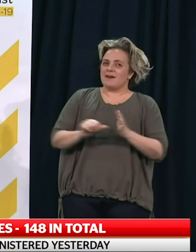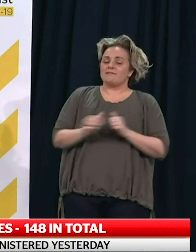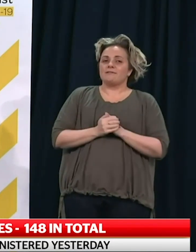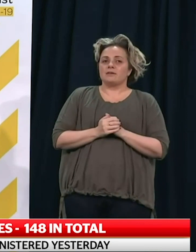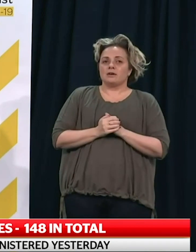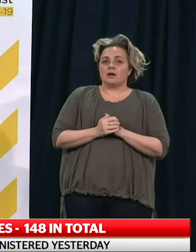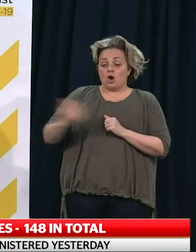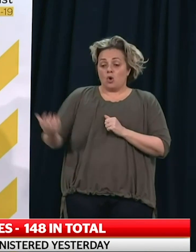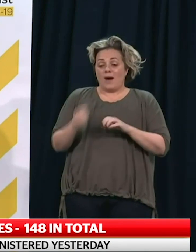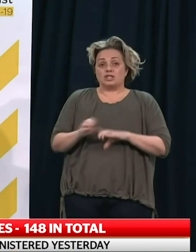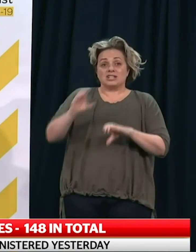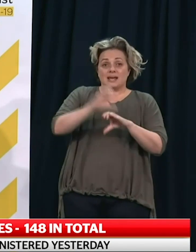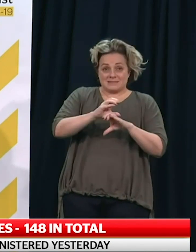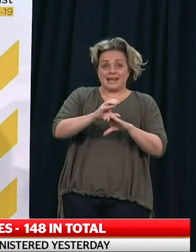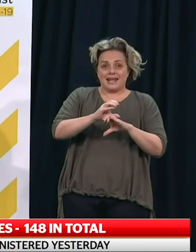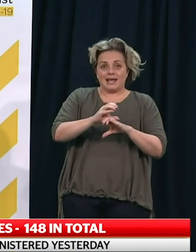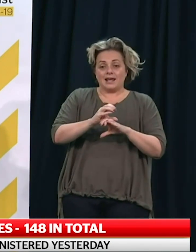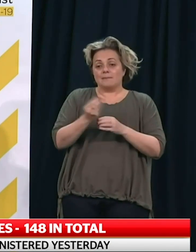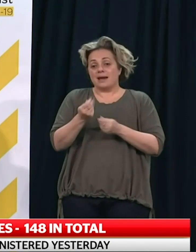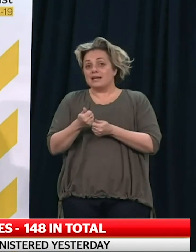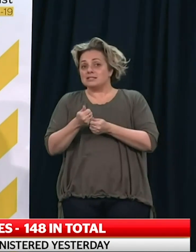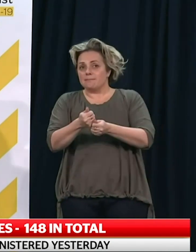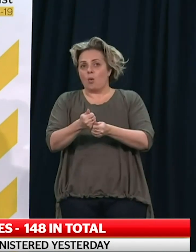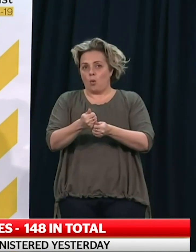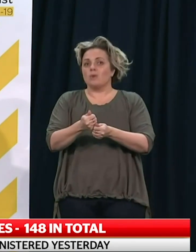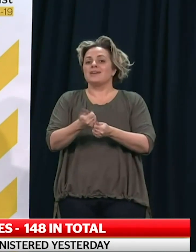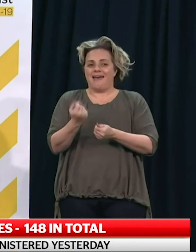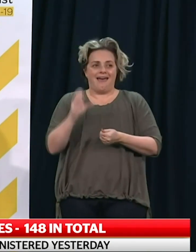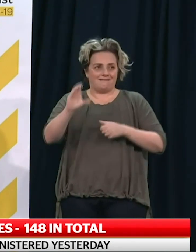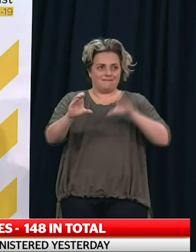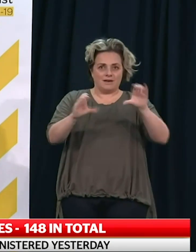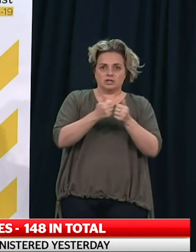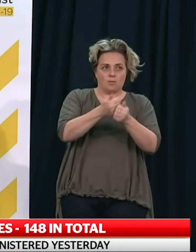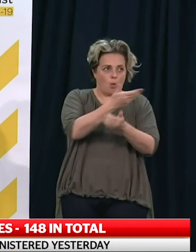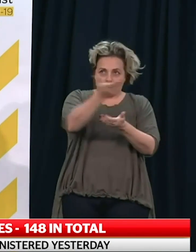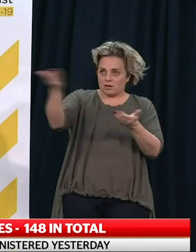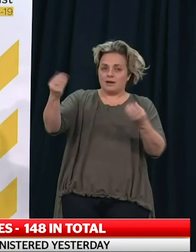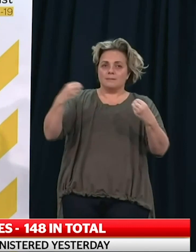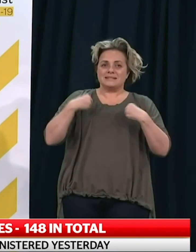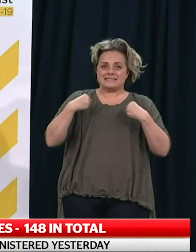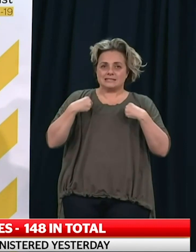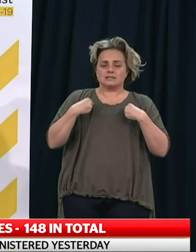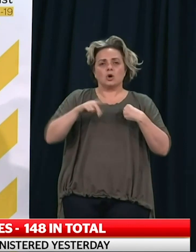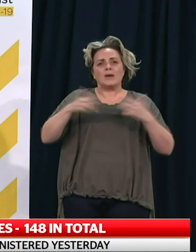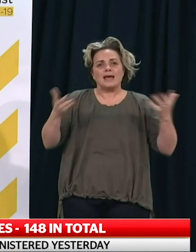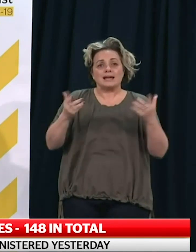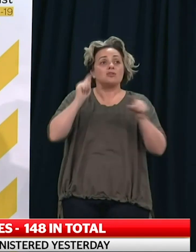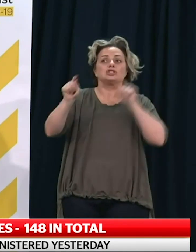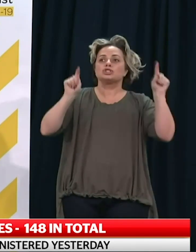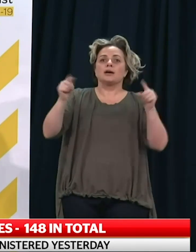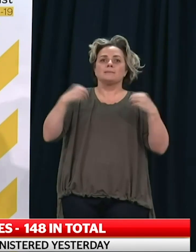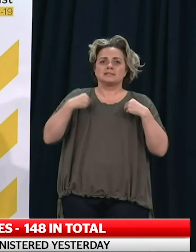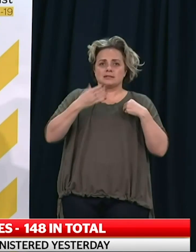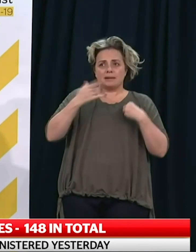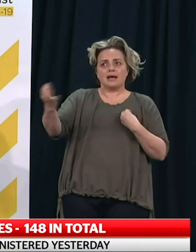wage subsidy and the resurgent support payments to support just these types of businesses. And we do encourage those businesses to